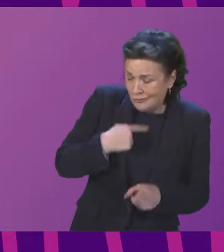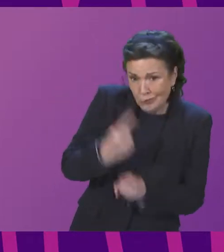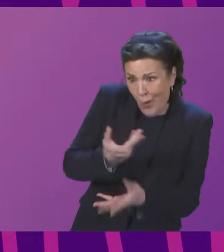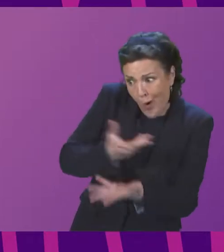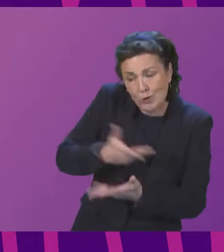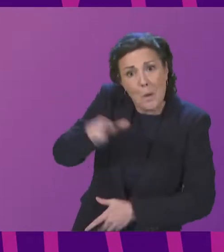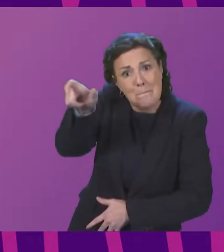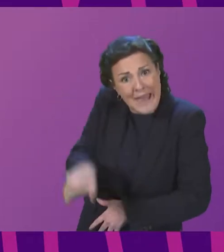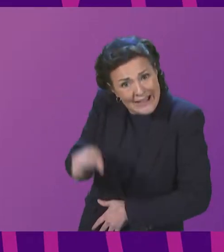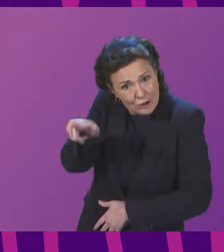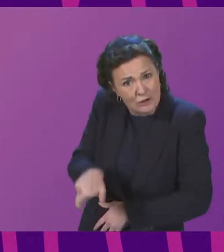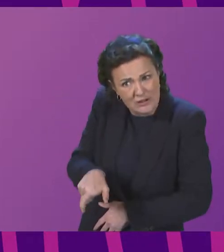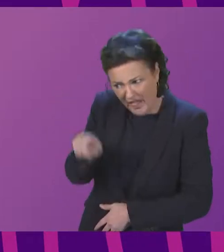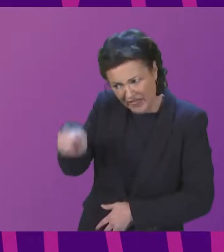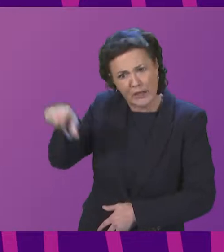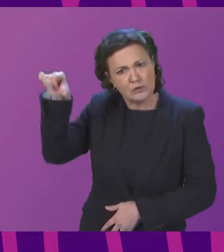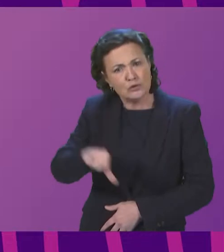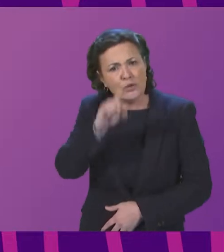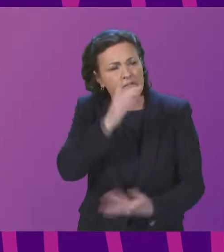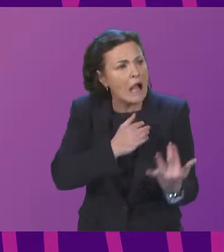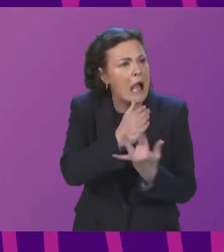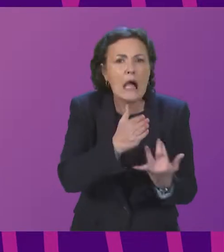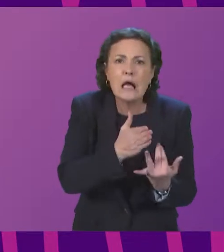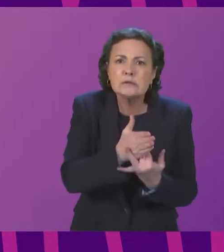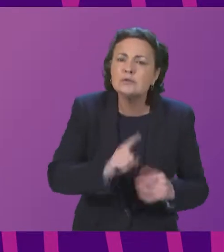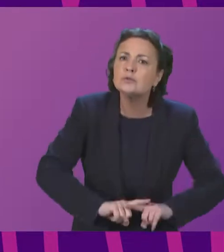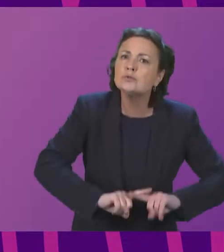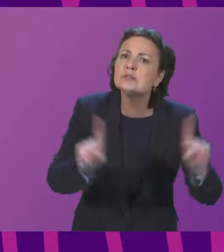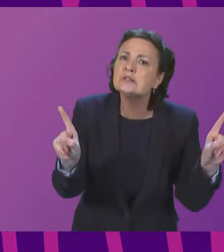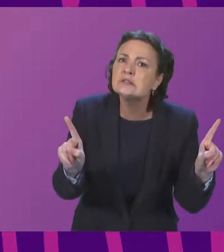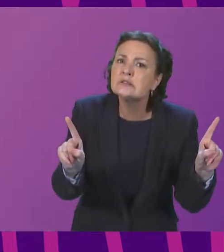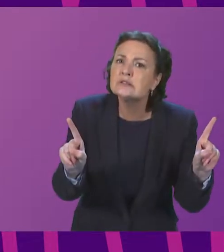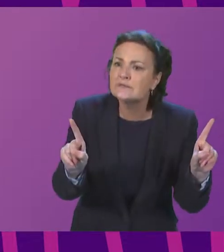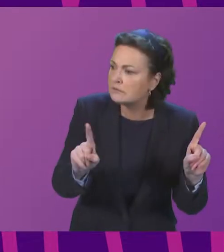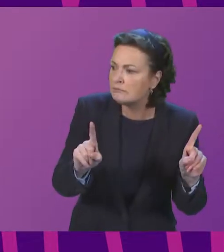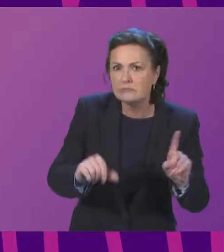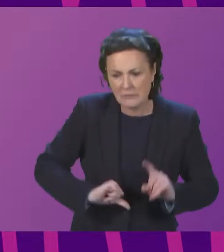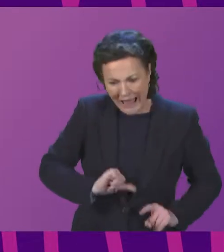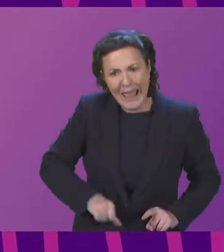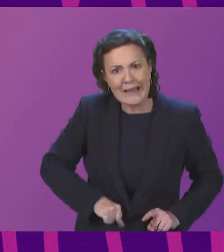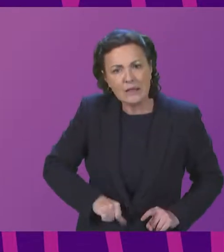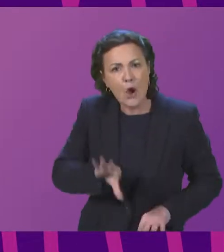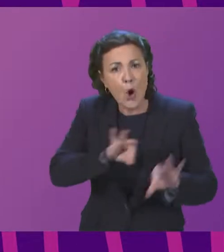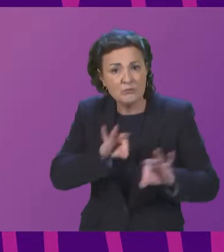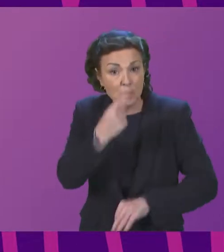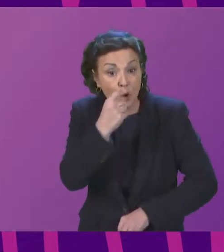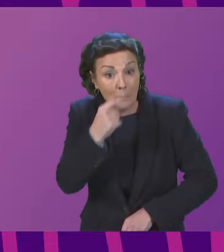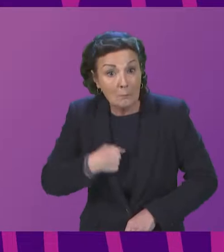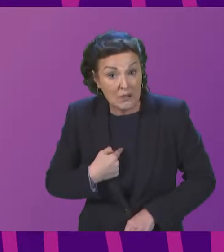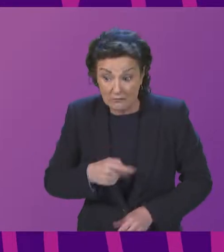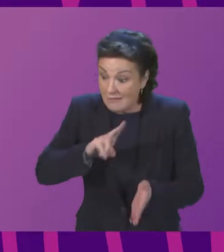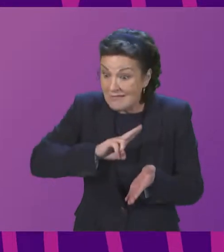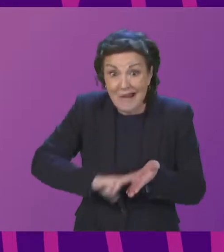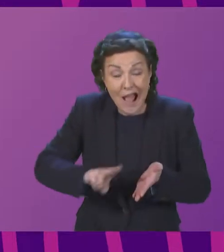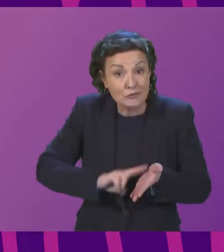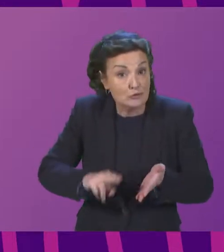patients should also have access to alternative hernia treatment options such as non-mesh suture and natural tissue repair. The